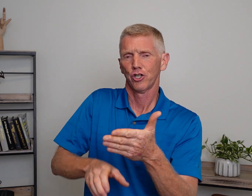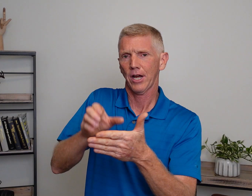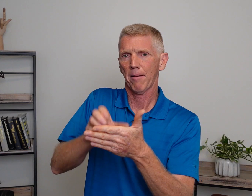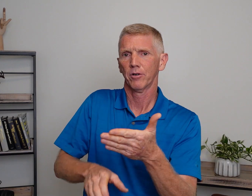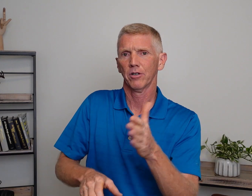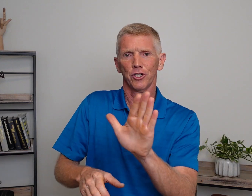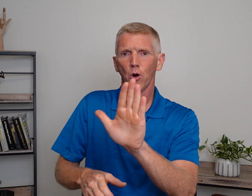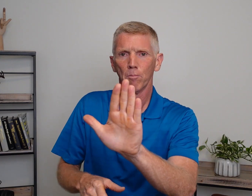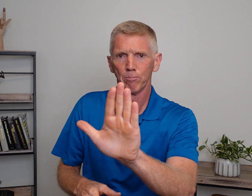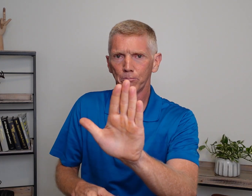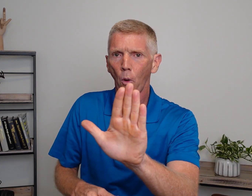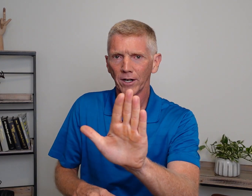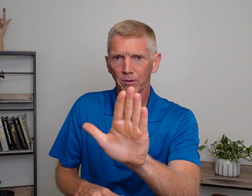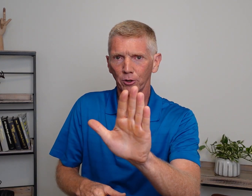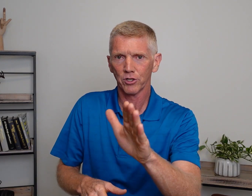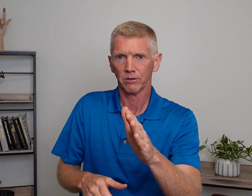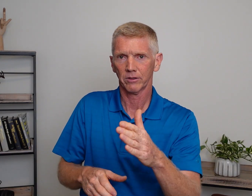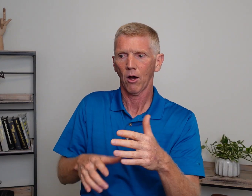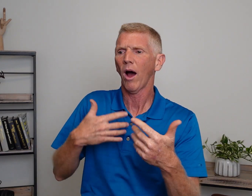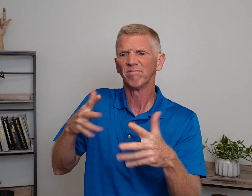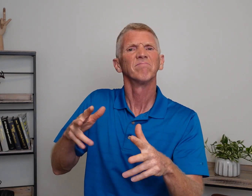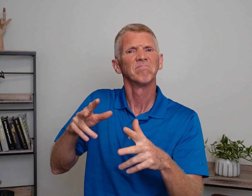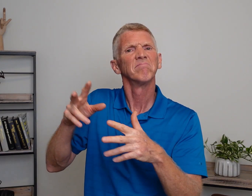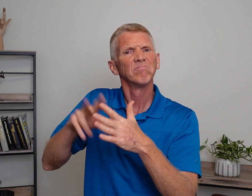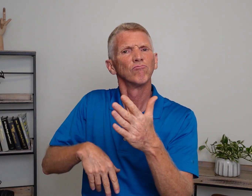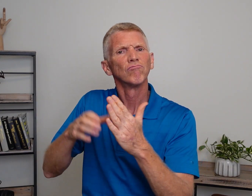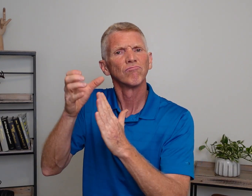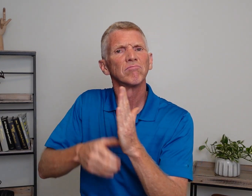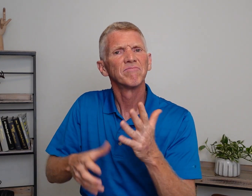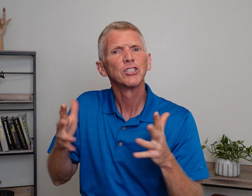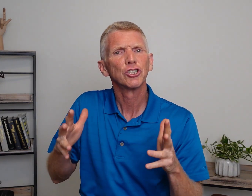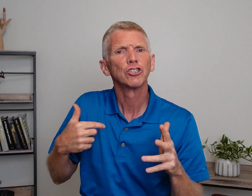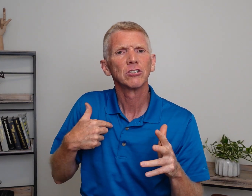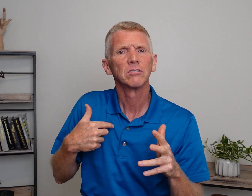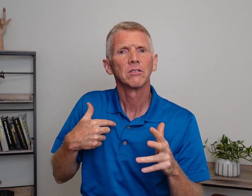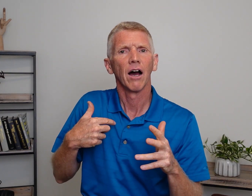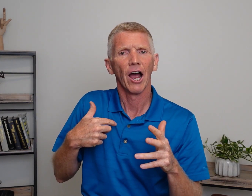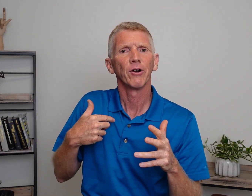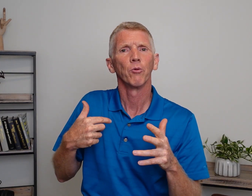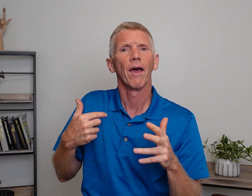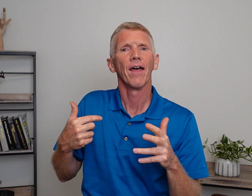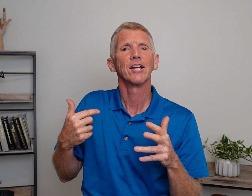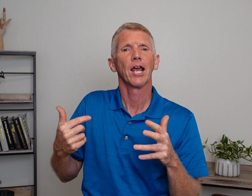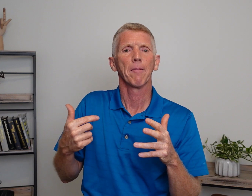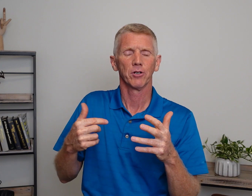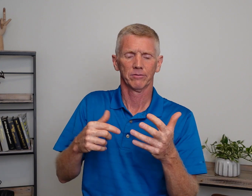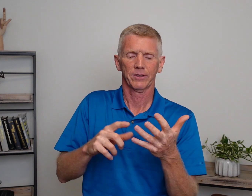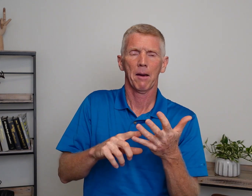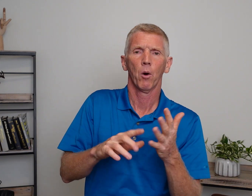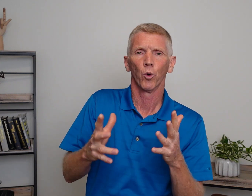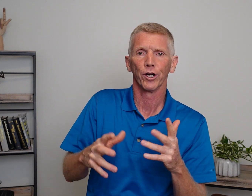Chapter. You don't point it to the person. Okay? Oh, I already read that chapter. Okay? How about word?